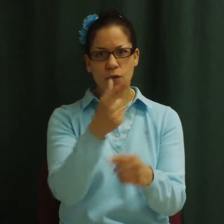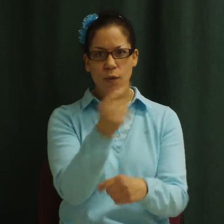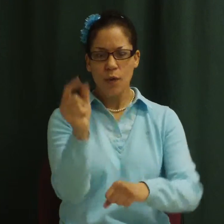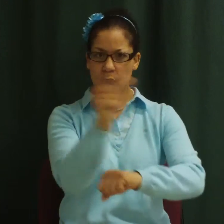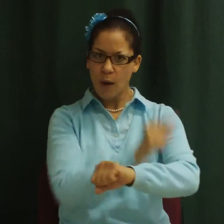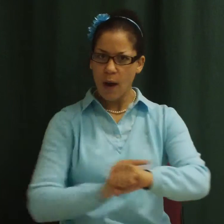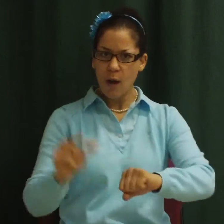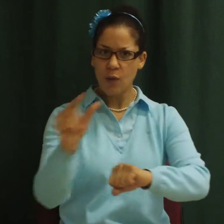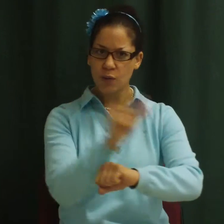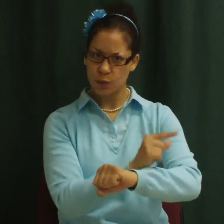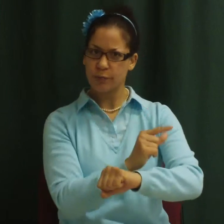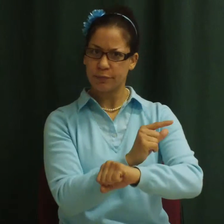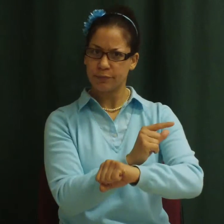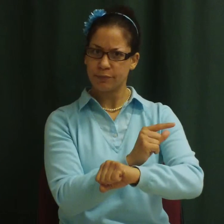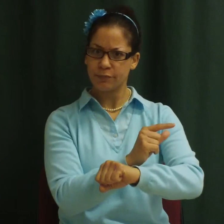Hey, wait for me.